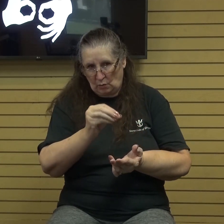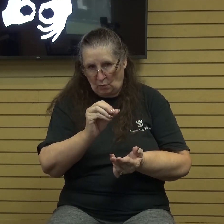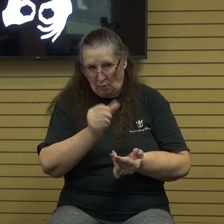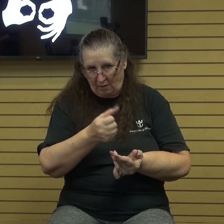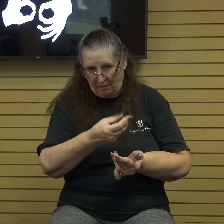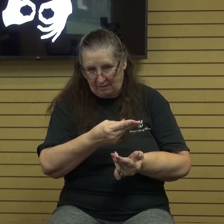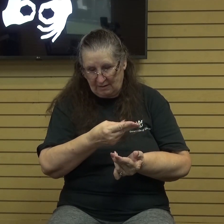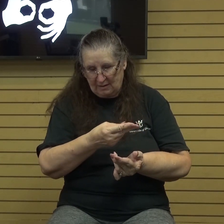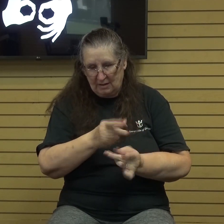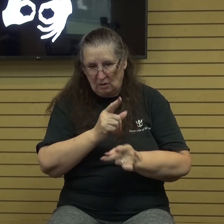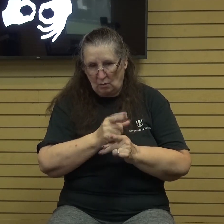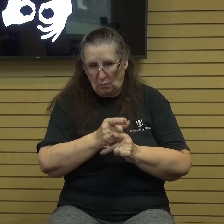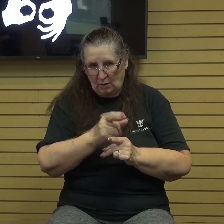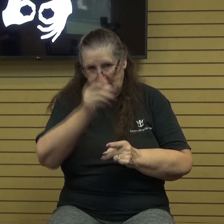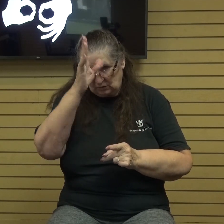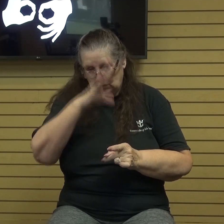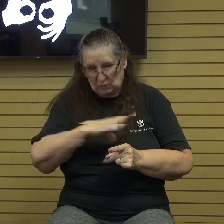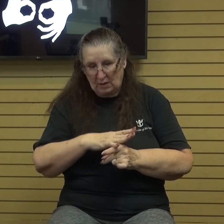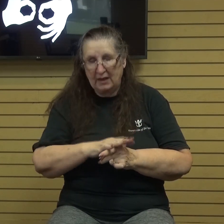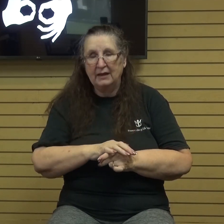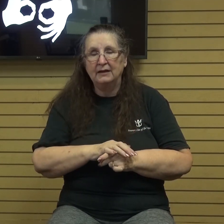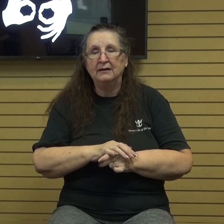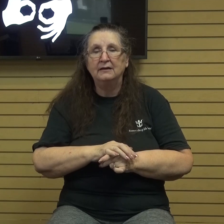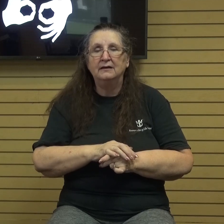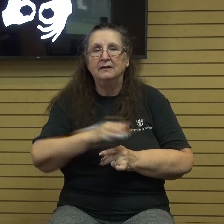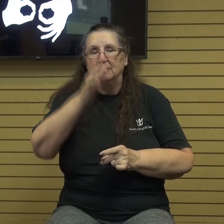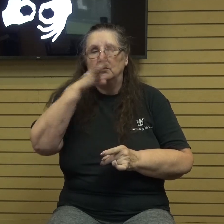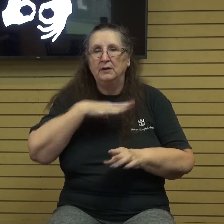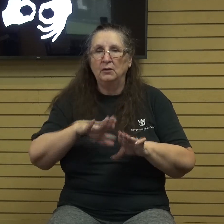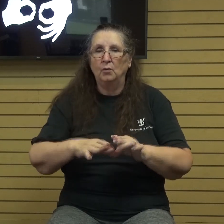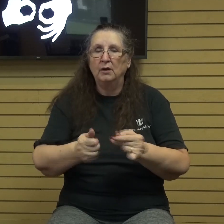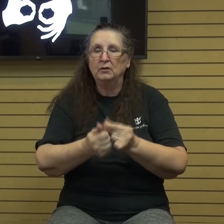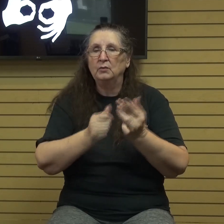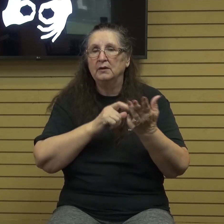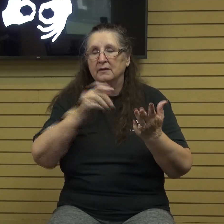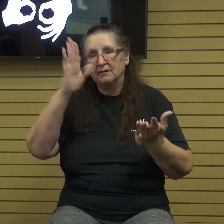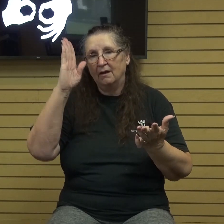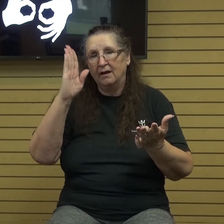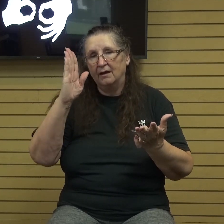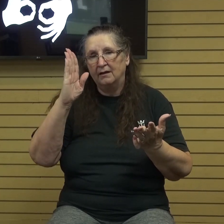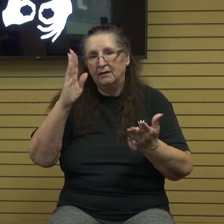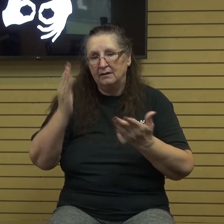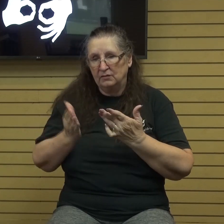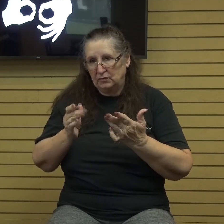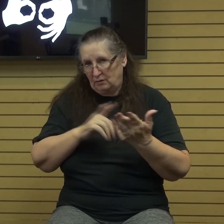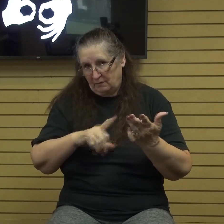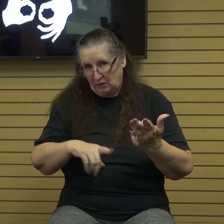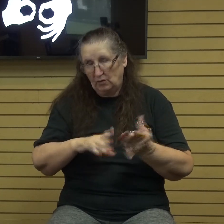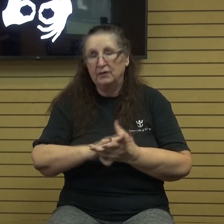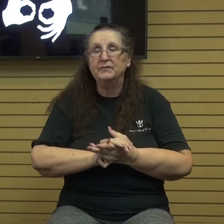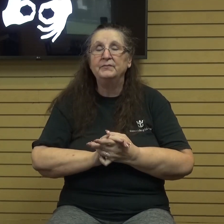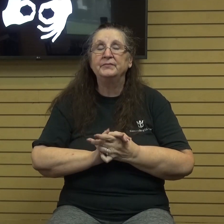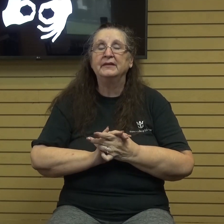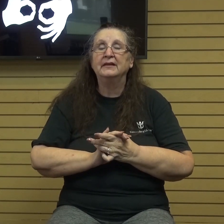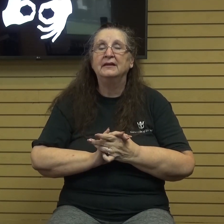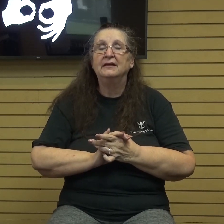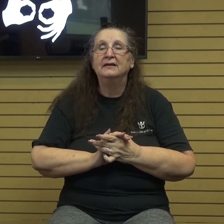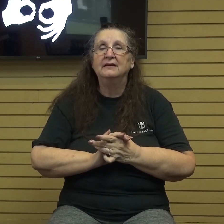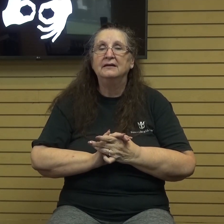was a righteous man, a man who walked with God and served the Lord. And we read that God